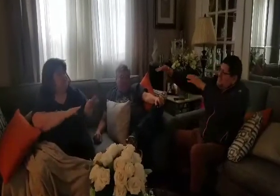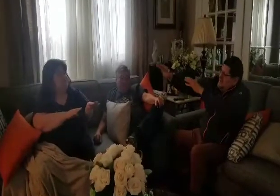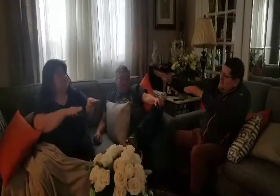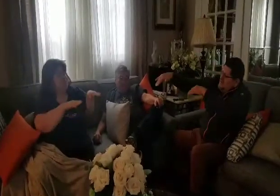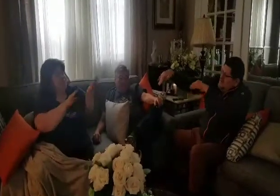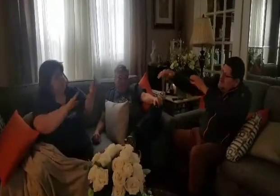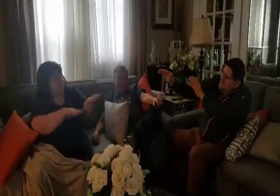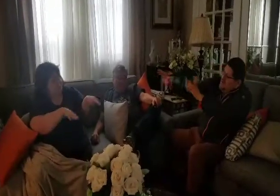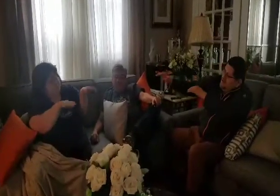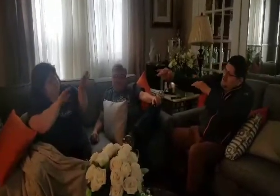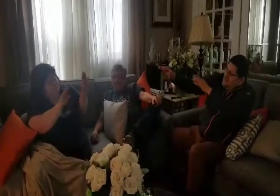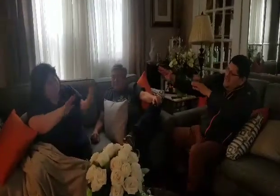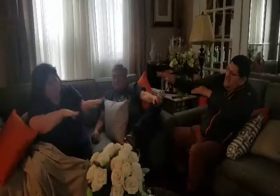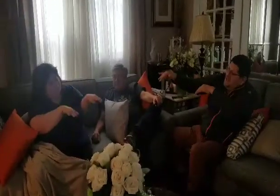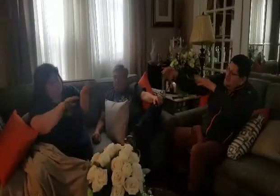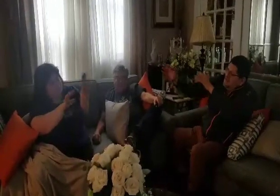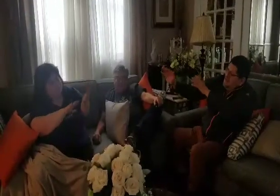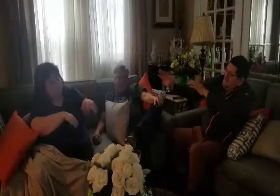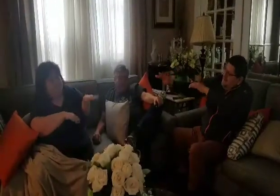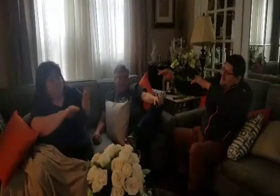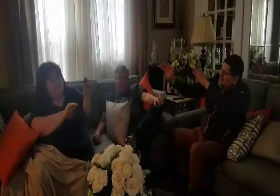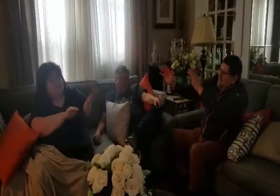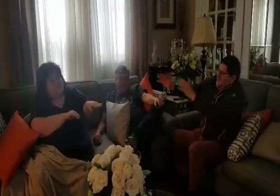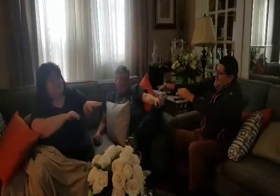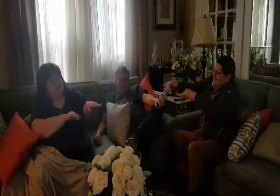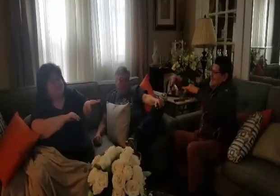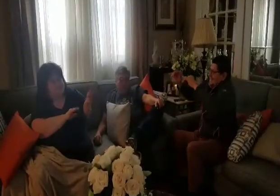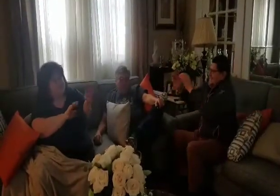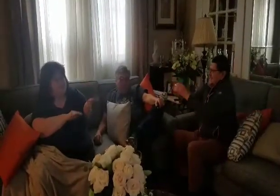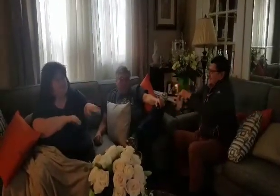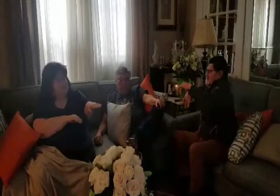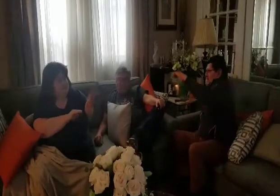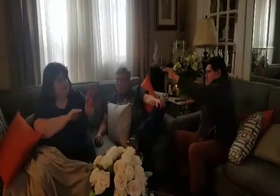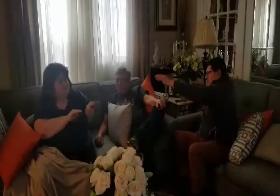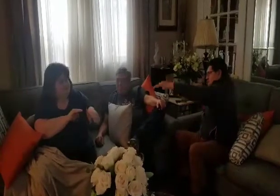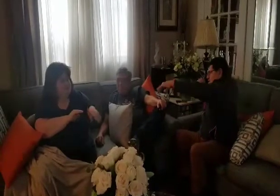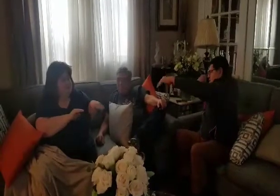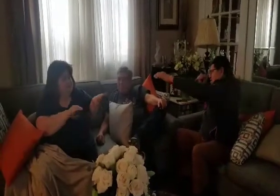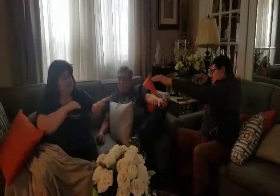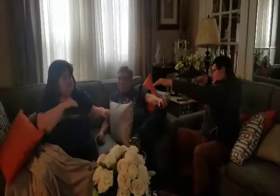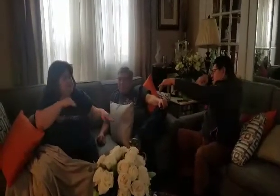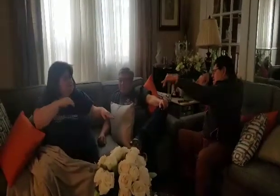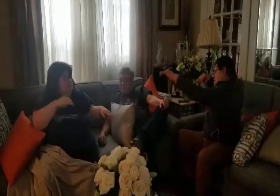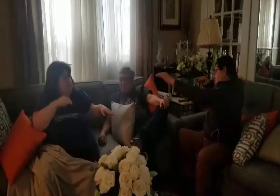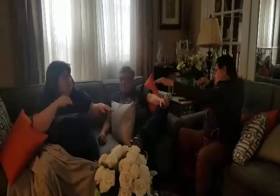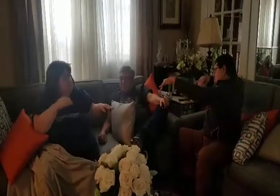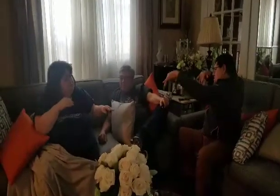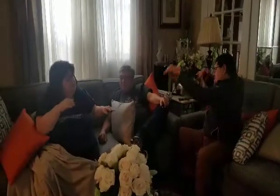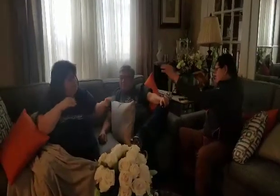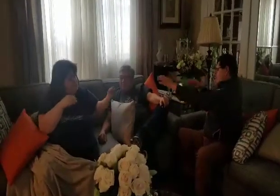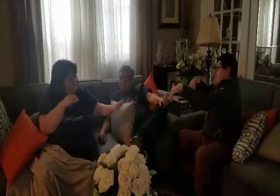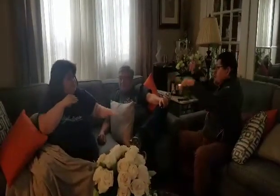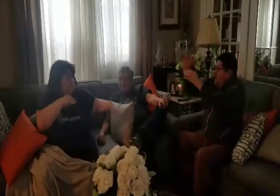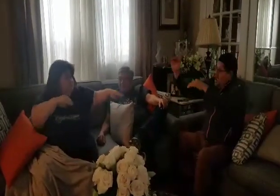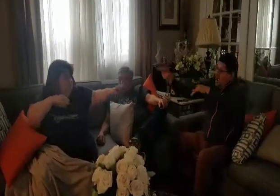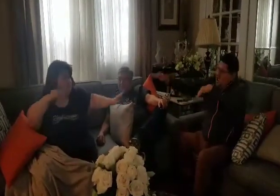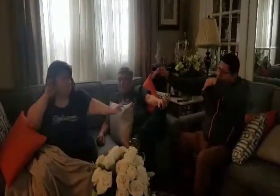the sky, I love someone's faces of people passing by, see friends